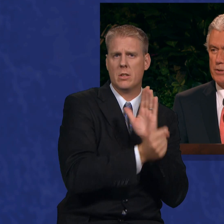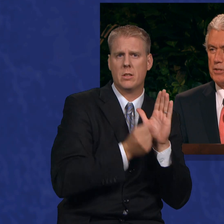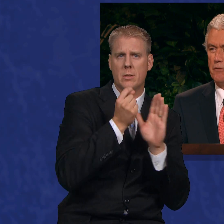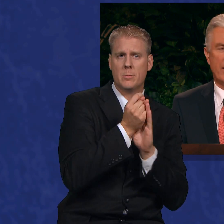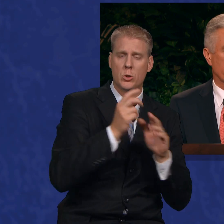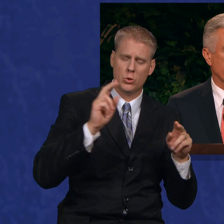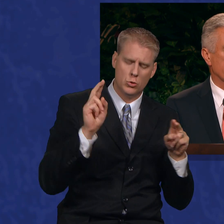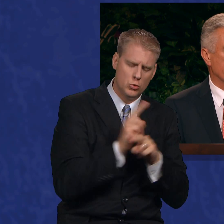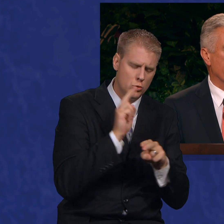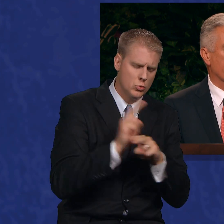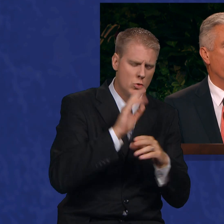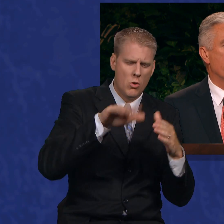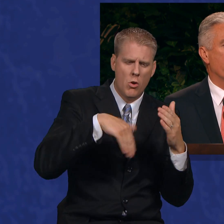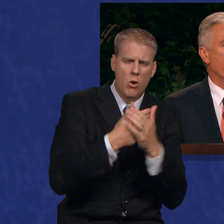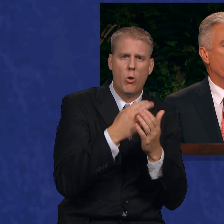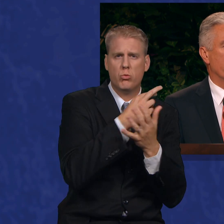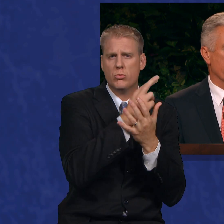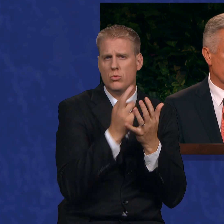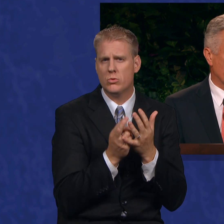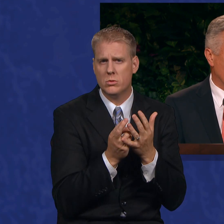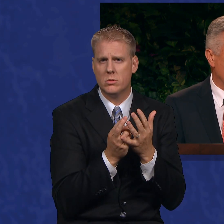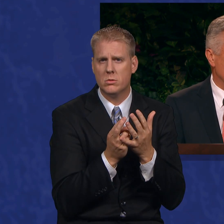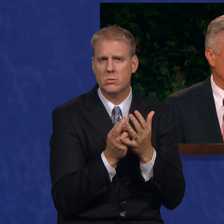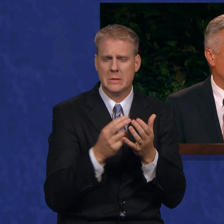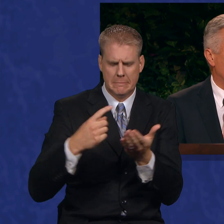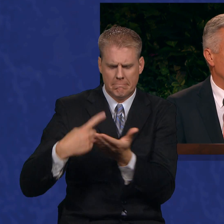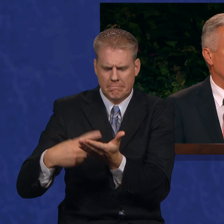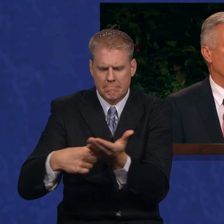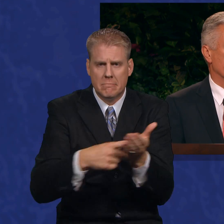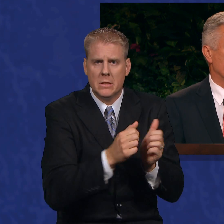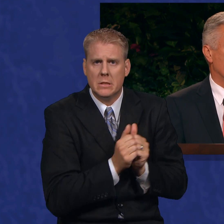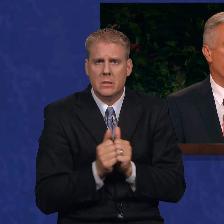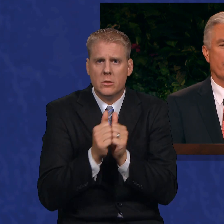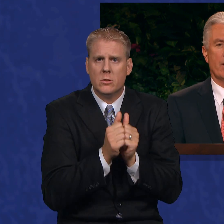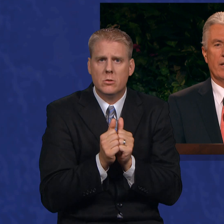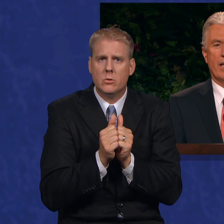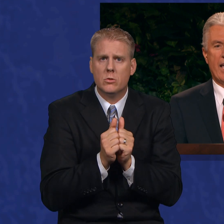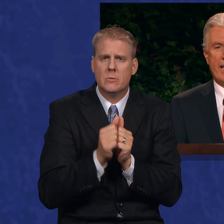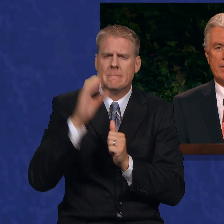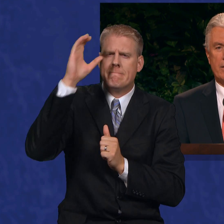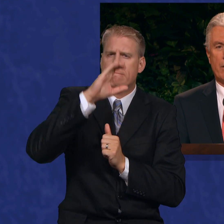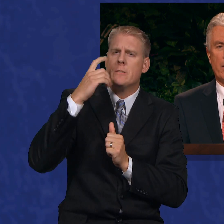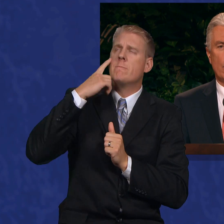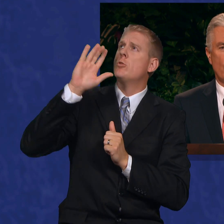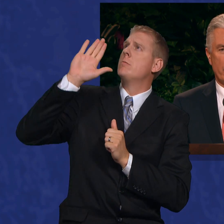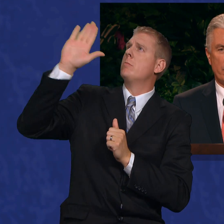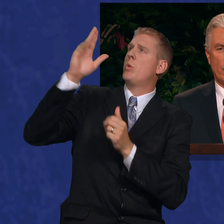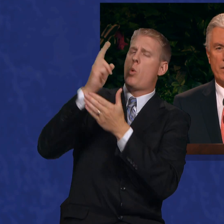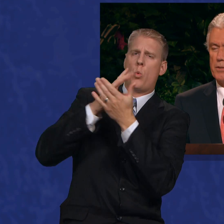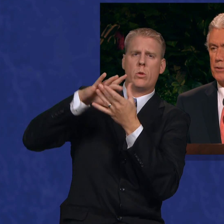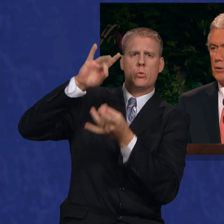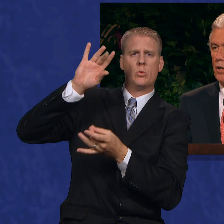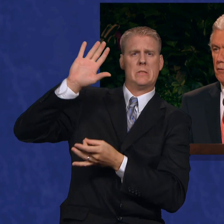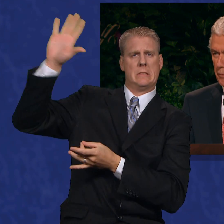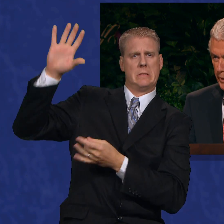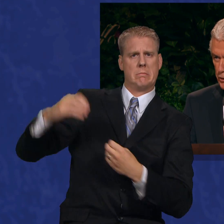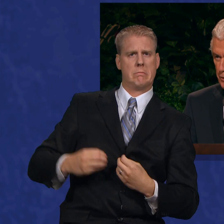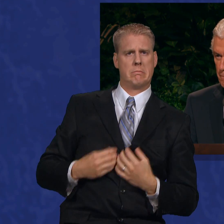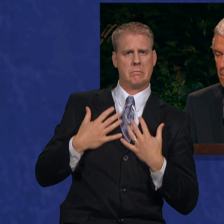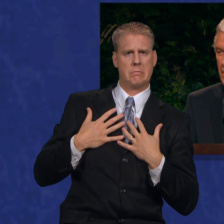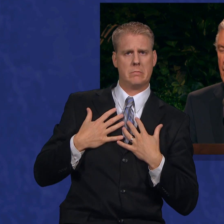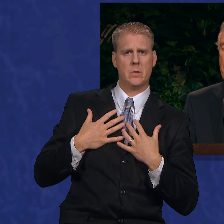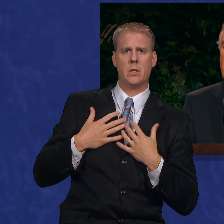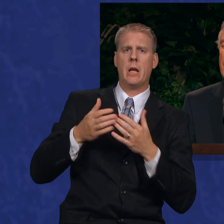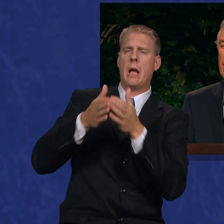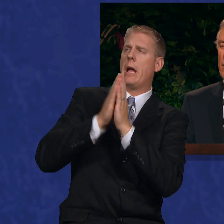resources available. Seek the inspiration of the Holy Ghost. Ask the Lord for His confirmation.